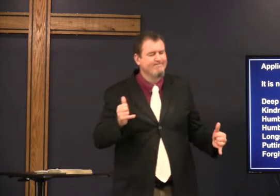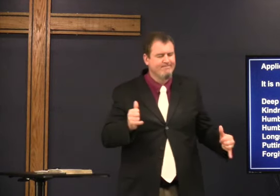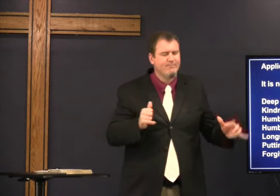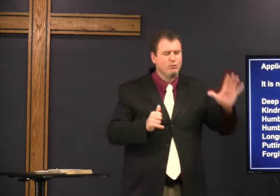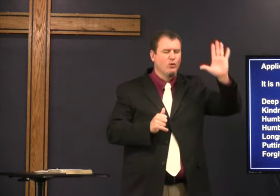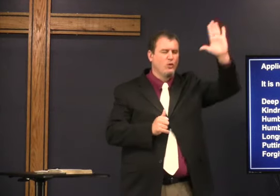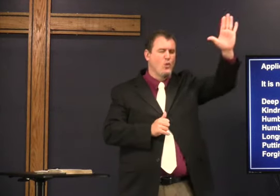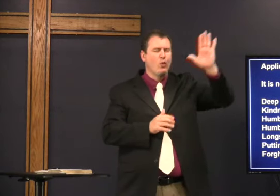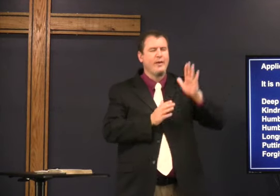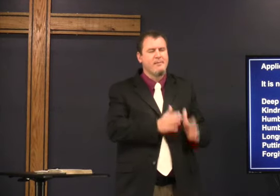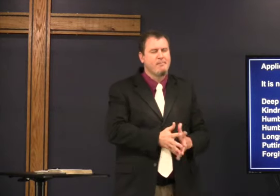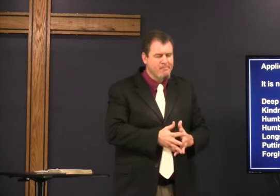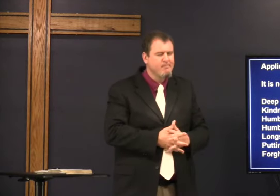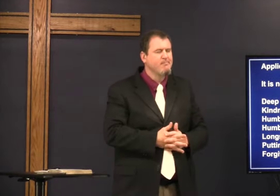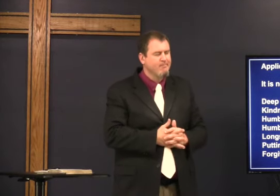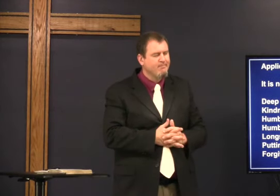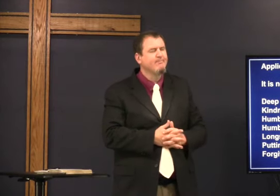now I'm following your ways